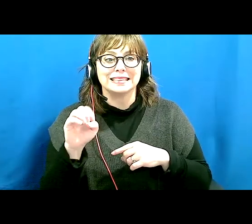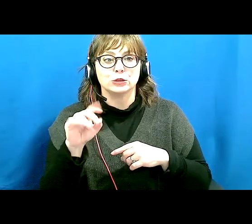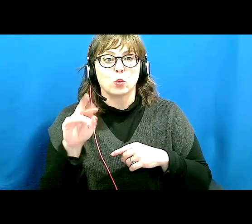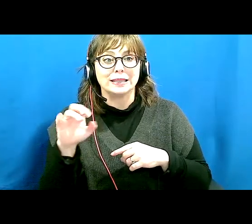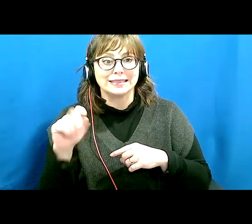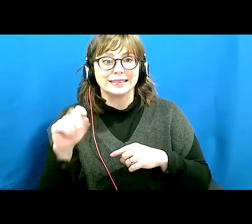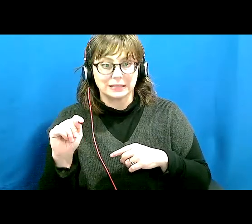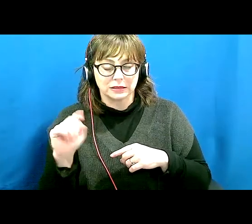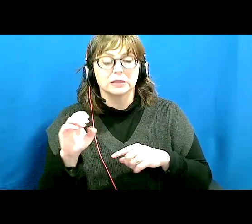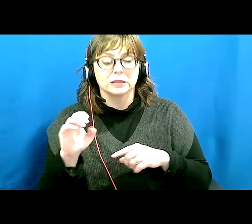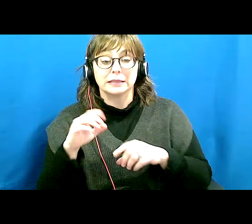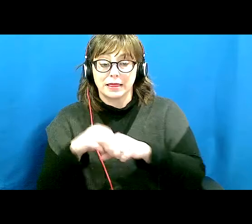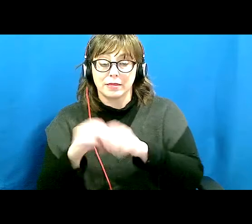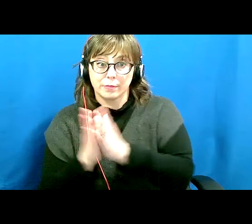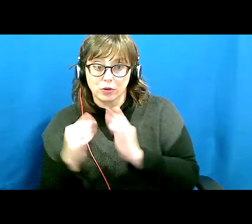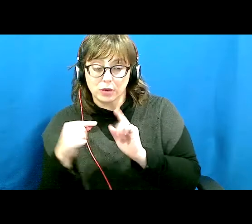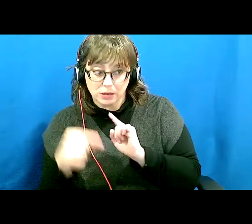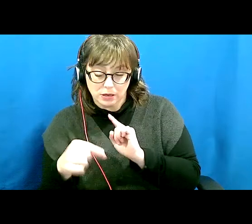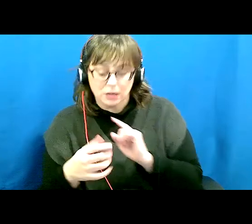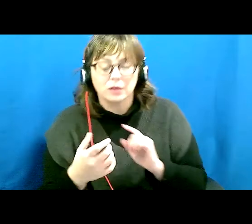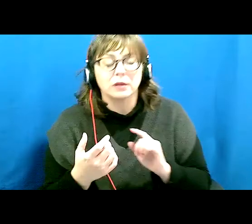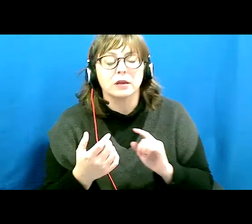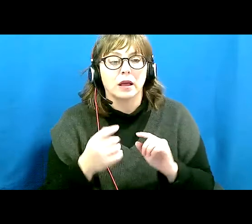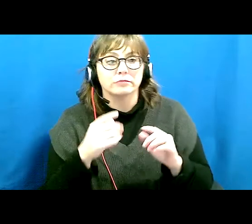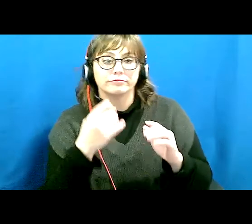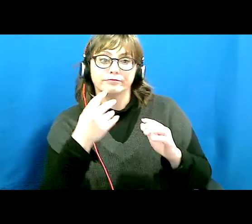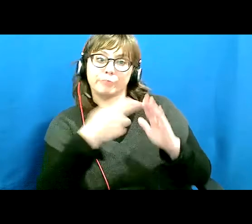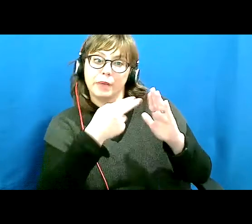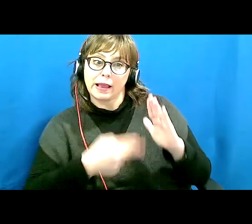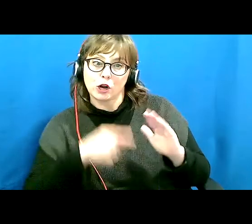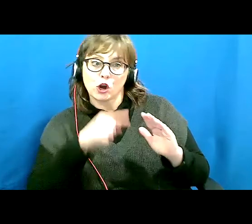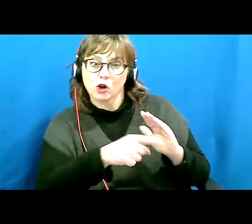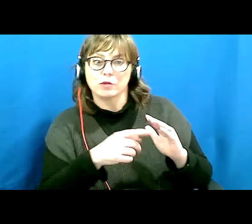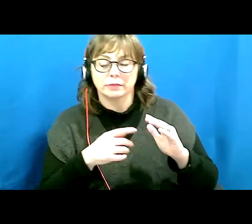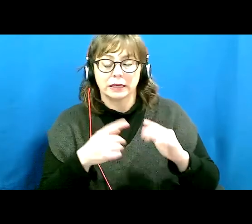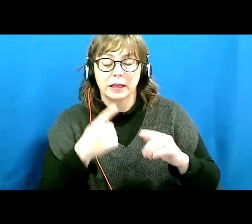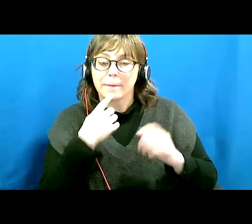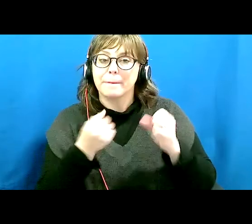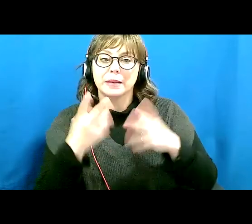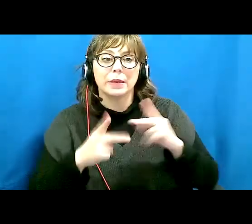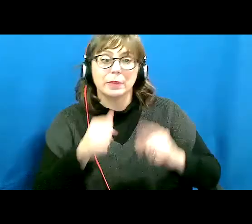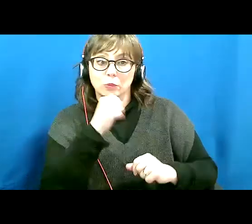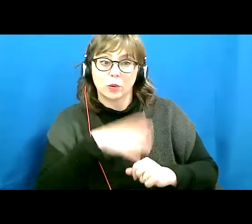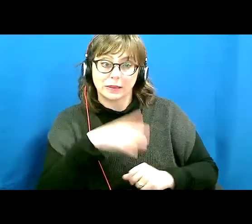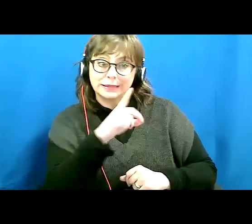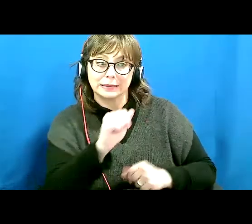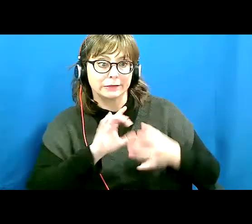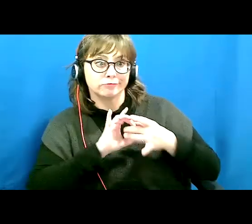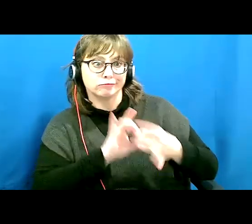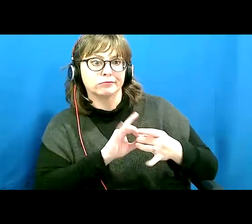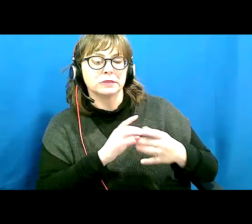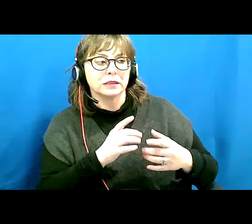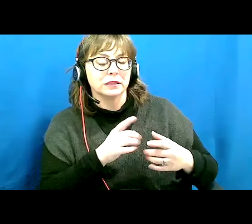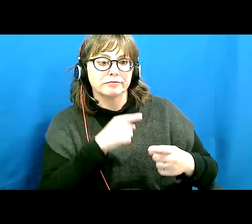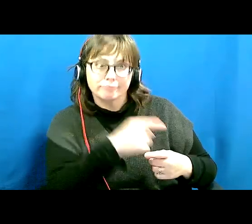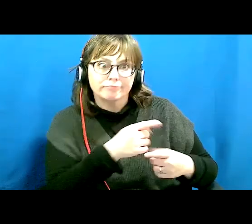A lot of women with disabilities, you know, identify with her, because she is, well, she's